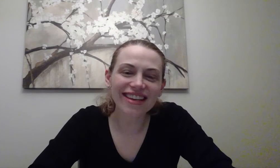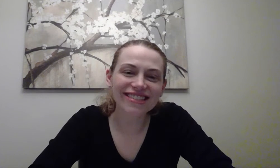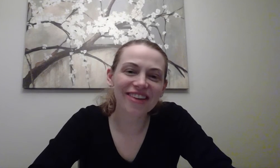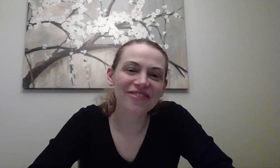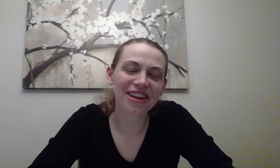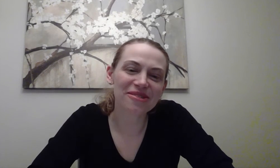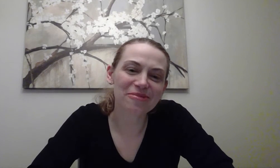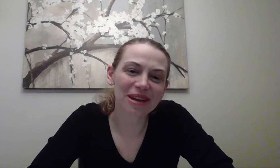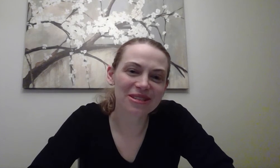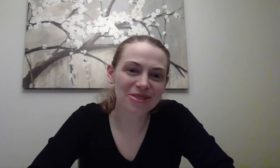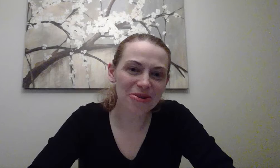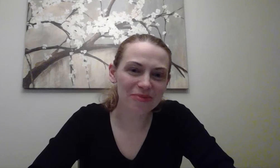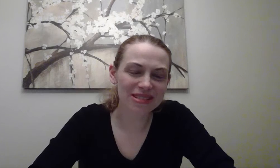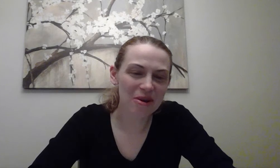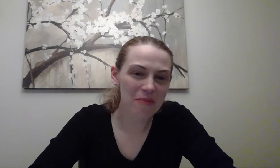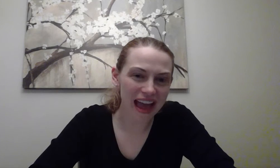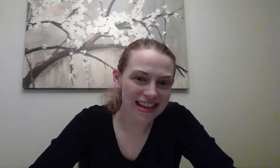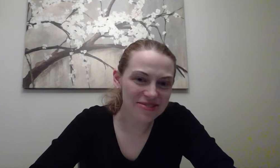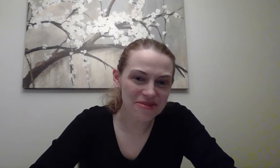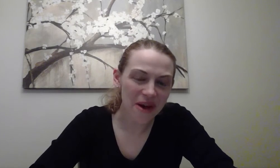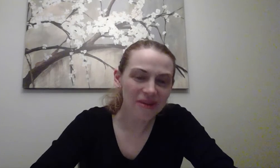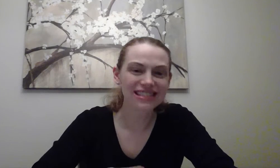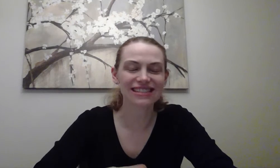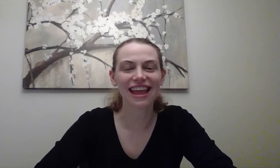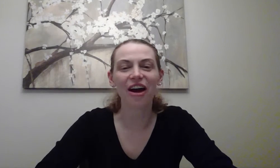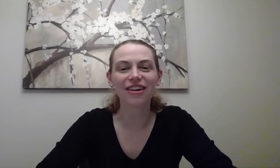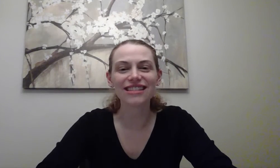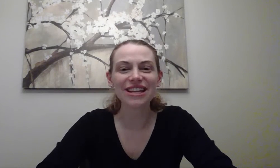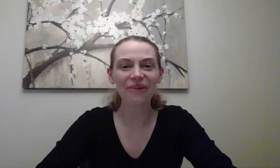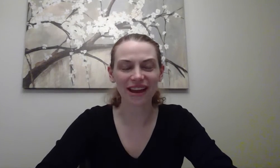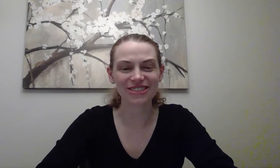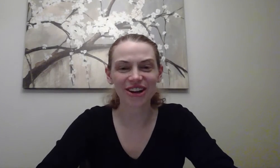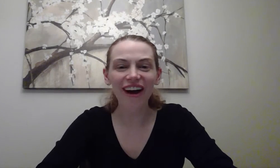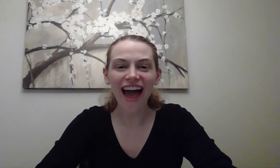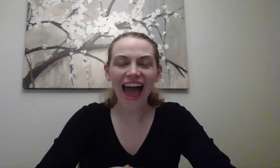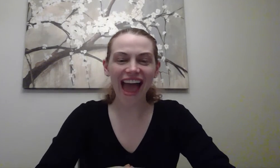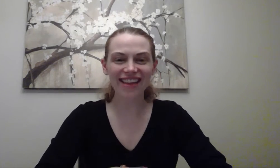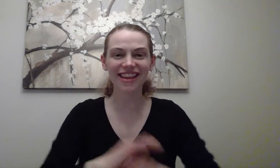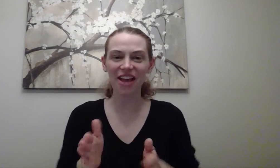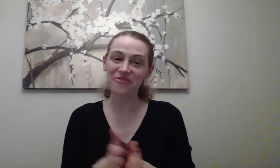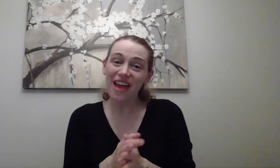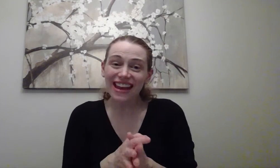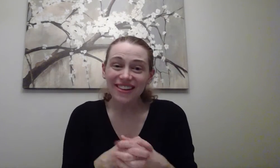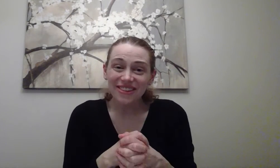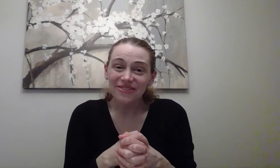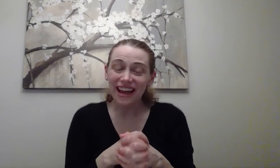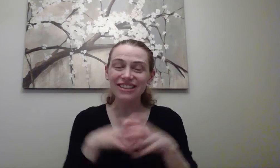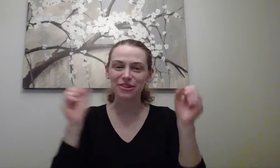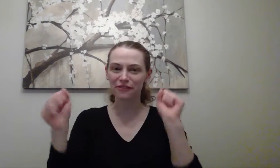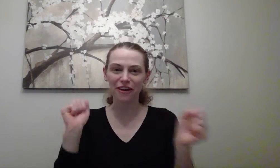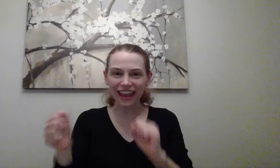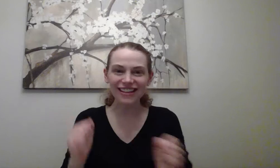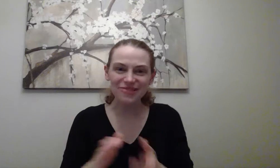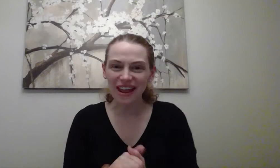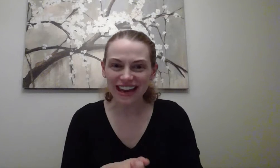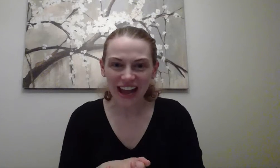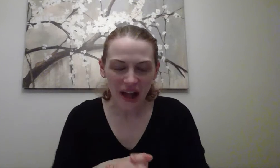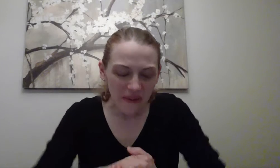yet done videos one and two, please go back and do those as they are sequential and get ready. you ready? Do you have your hands ready to go?